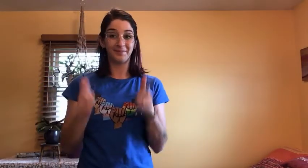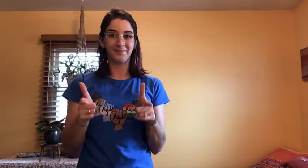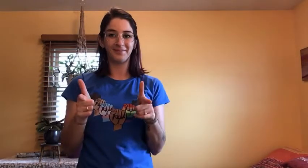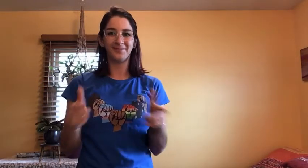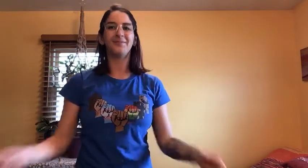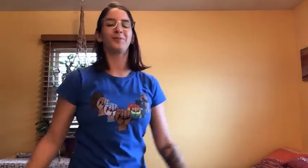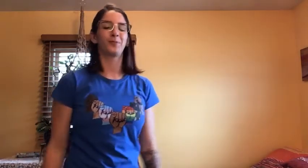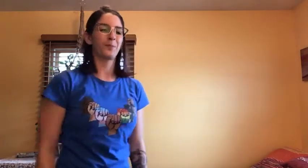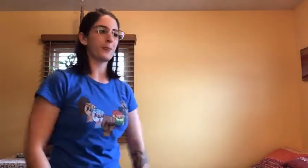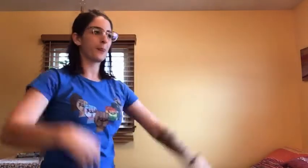Your turn.